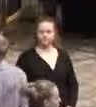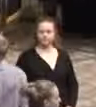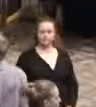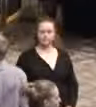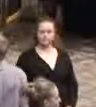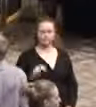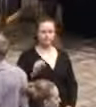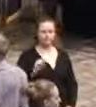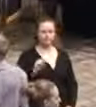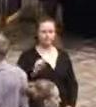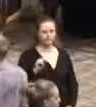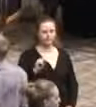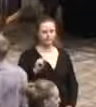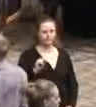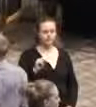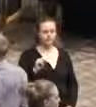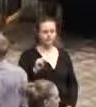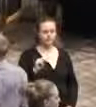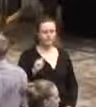Nathaniel Carlson.